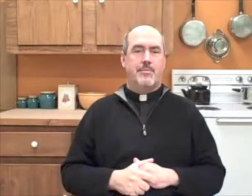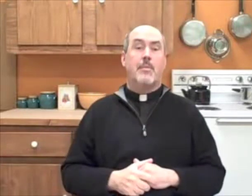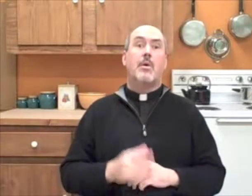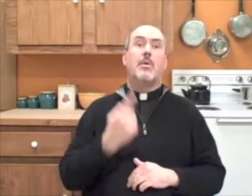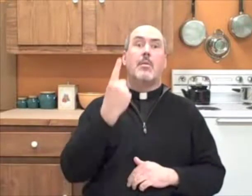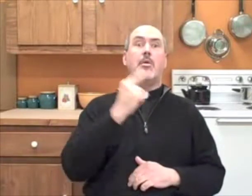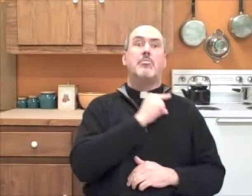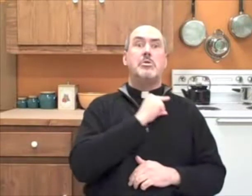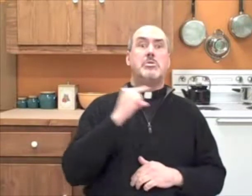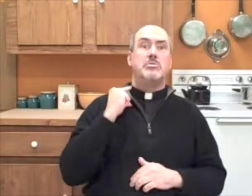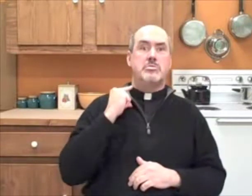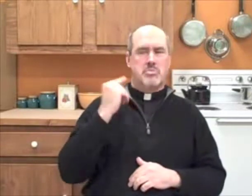Joseph.